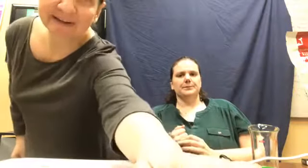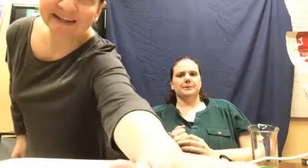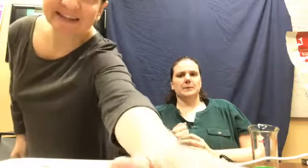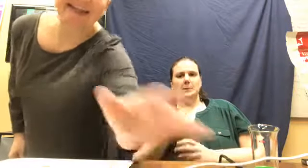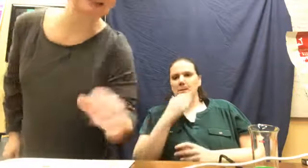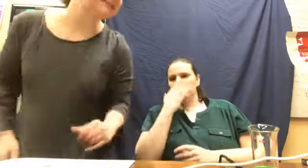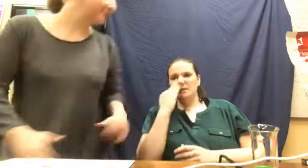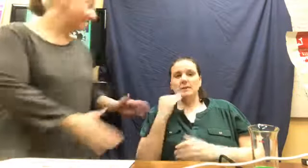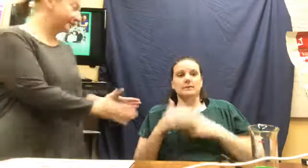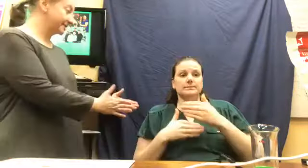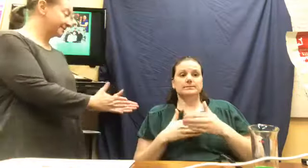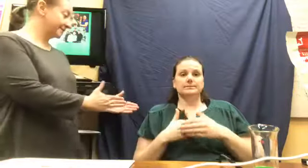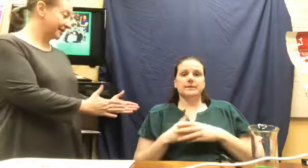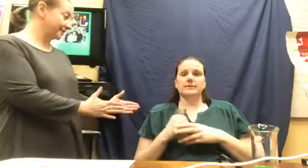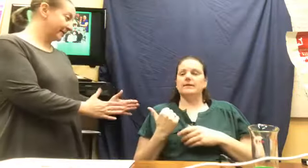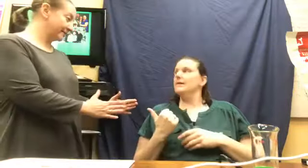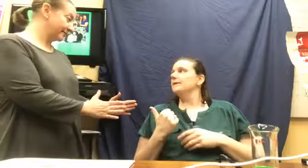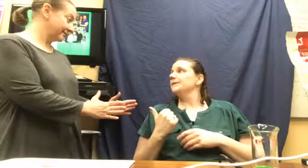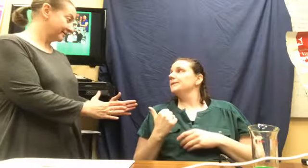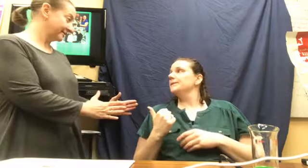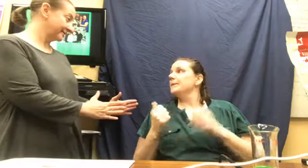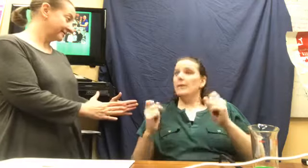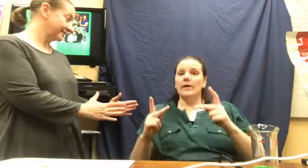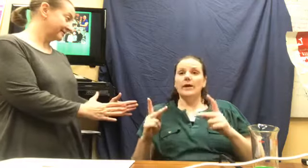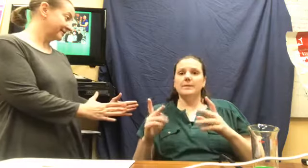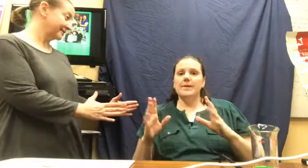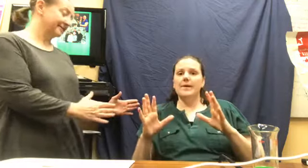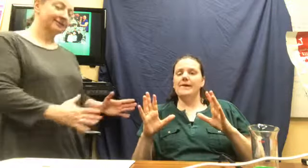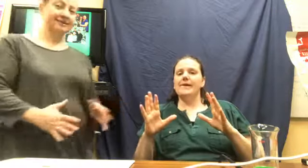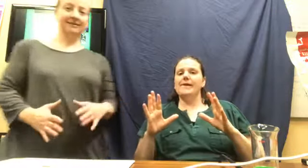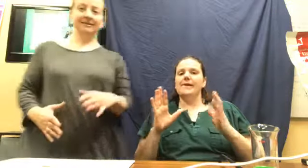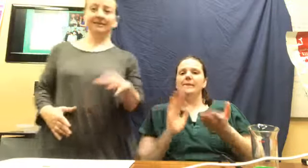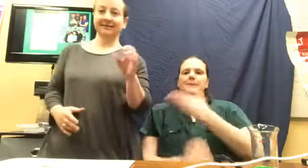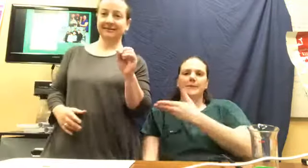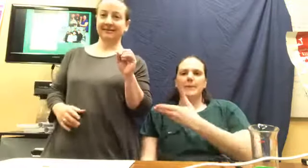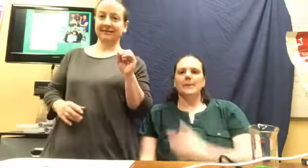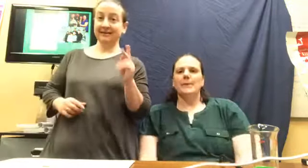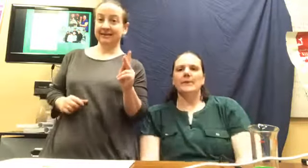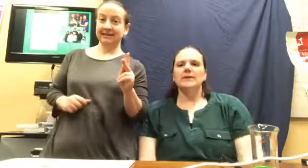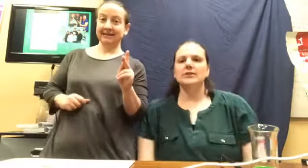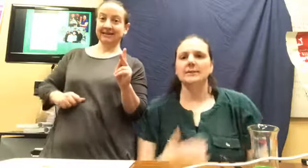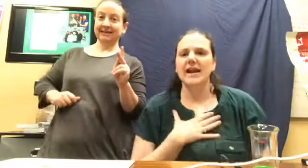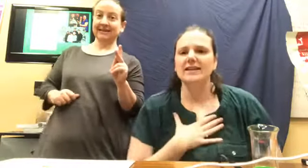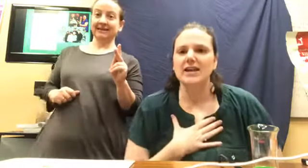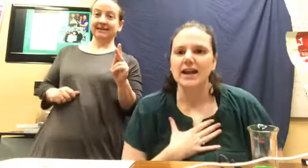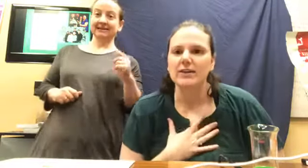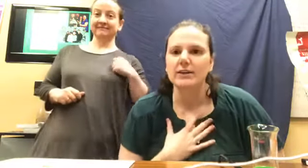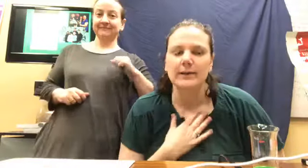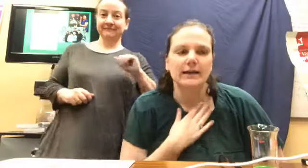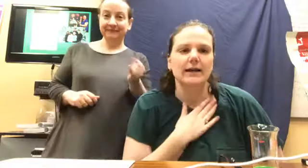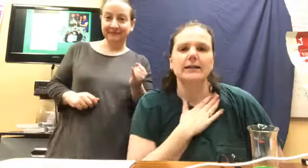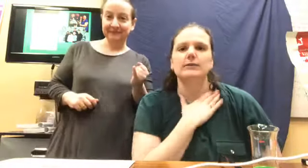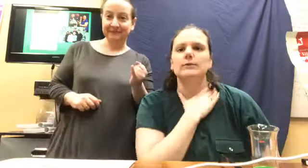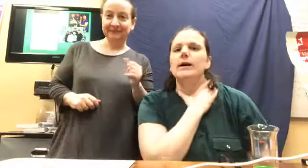to next slide. Unless you want to talk about. Okay. Um, so I'm AJ or Amanda Wilkes.